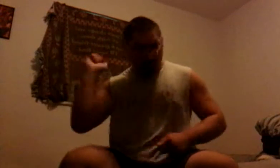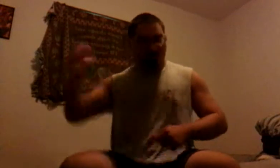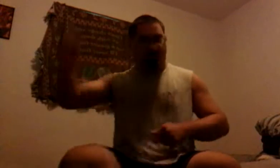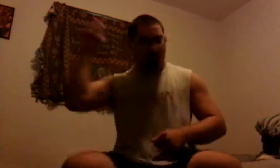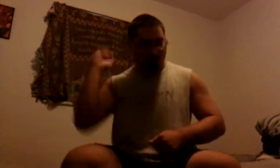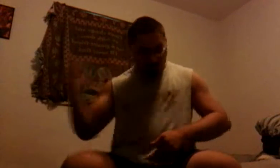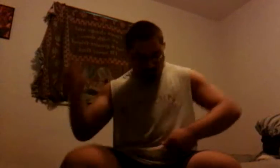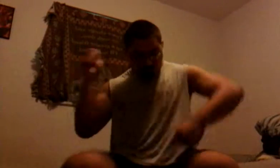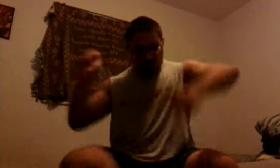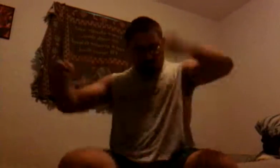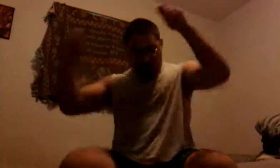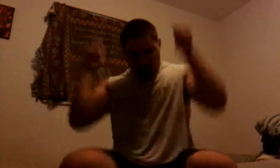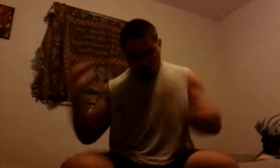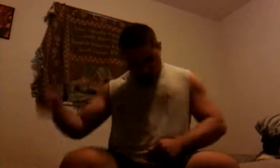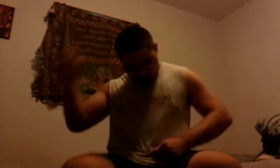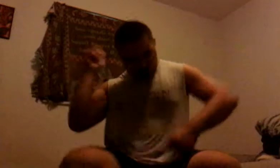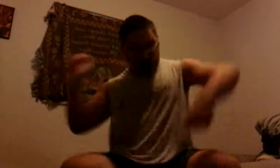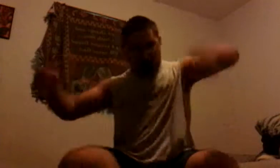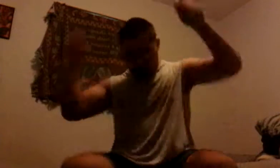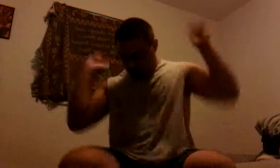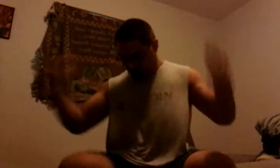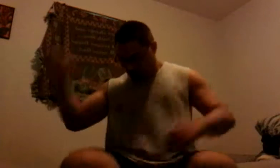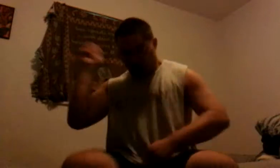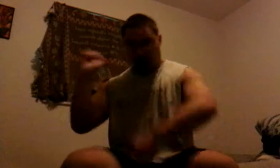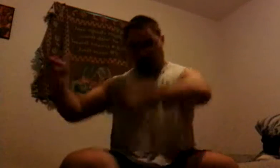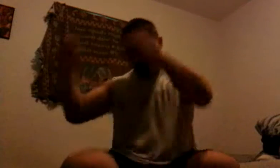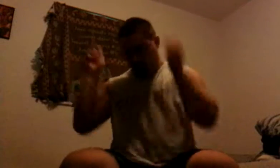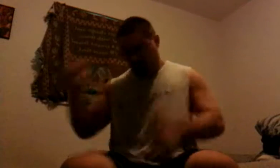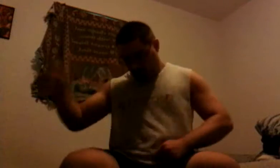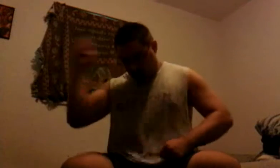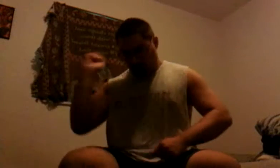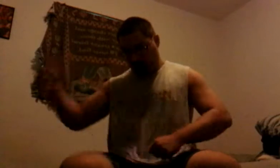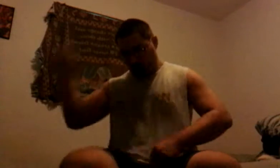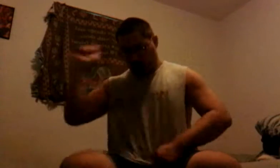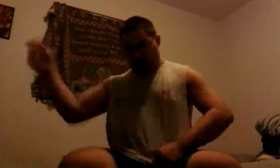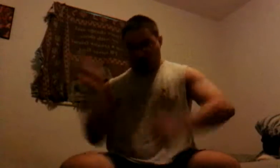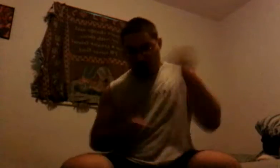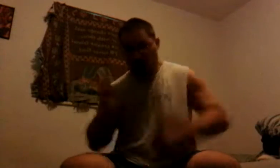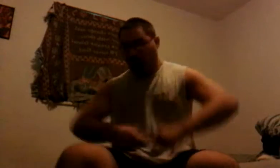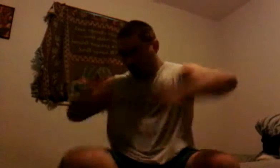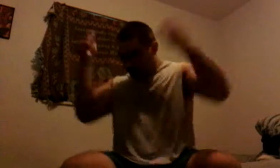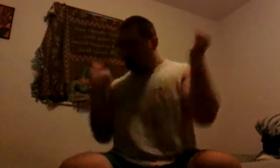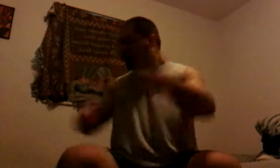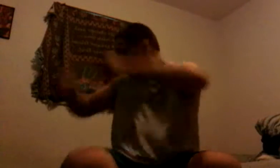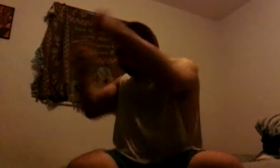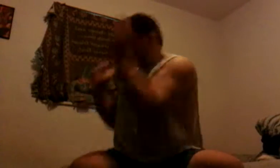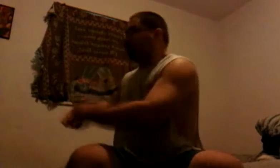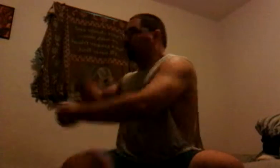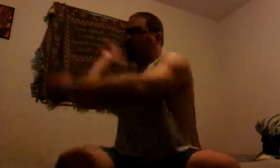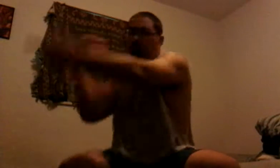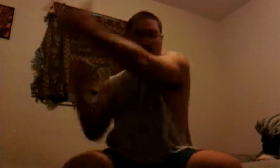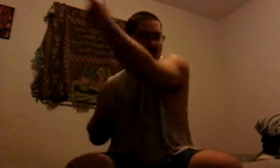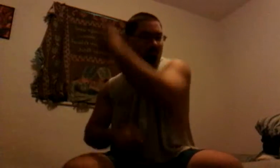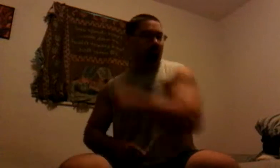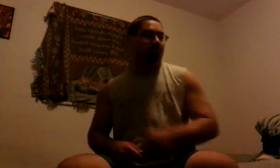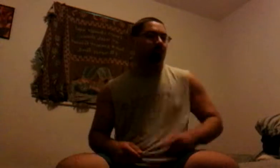The conscious calls, the guilty to come home.